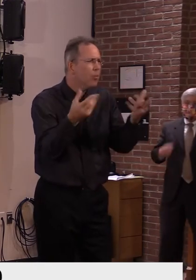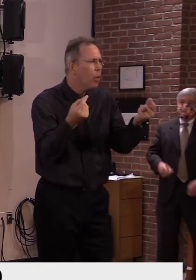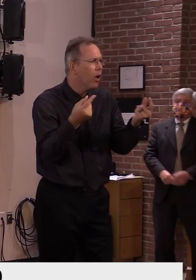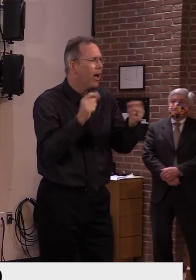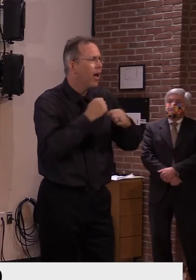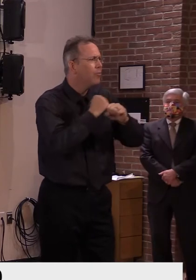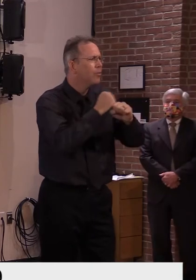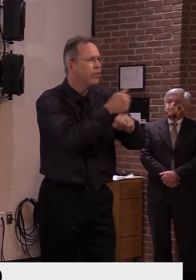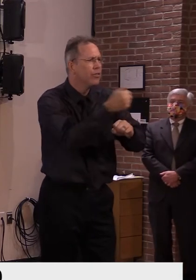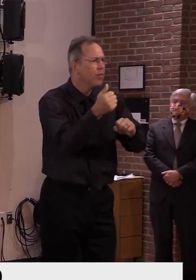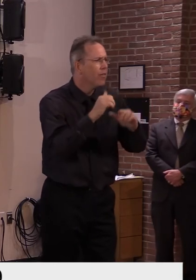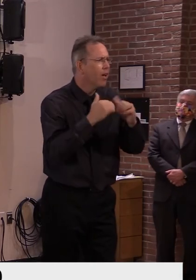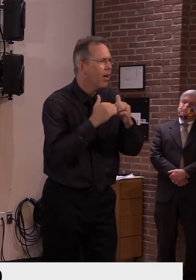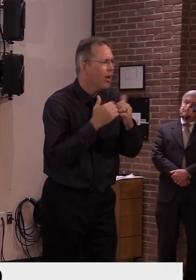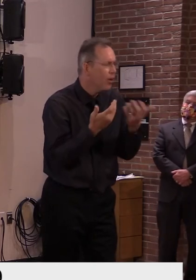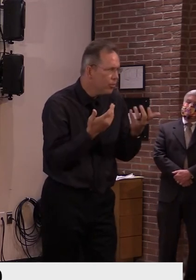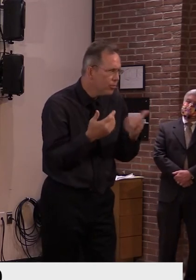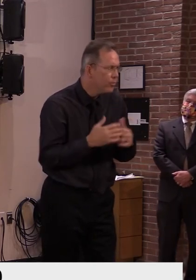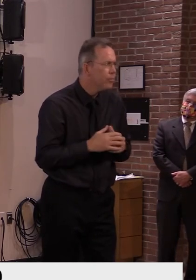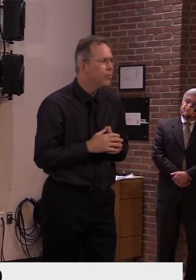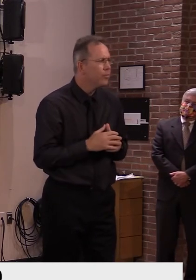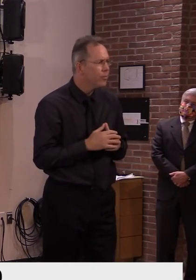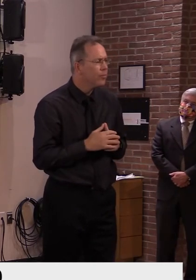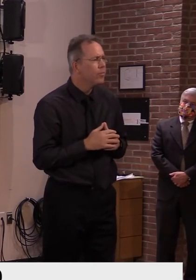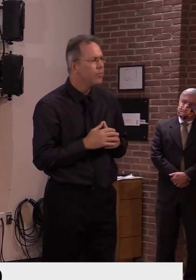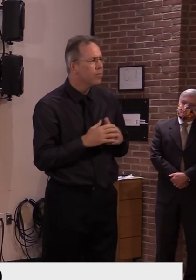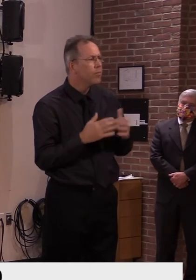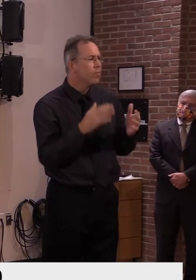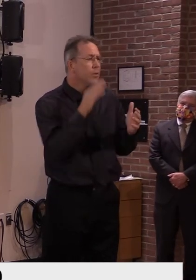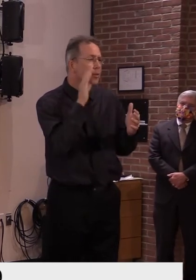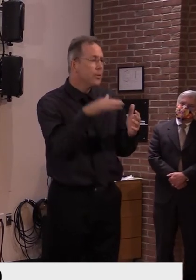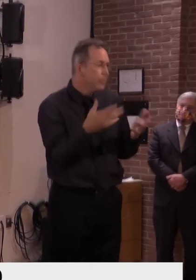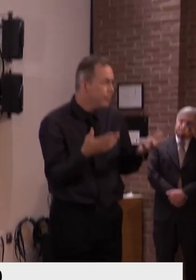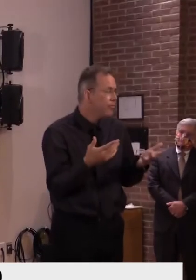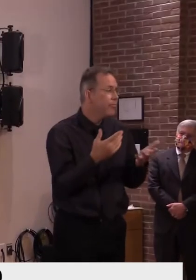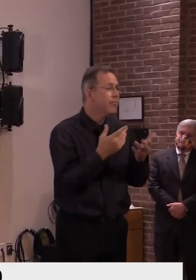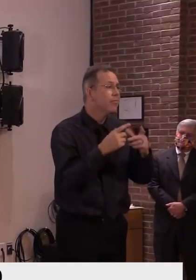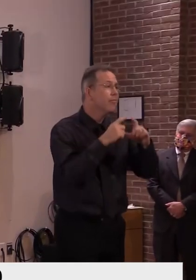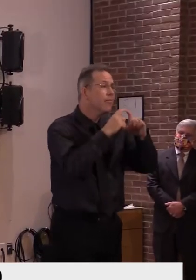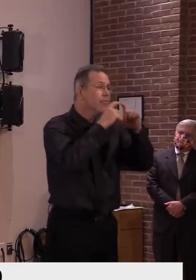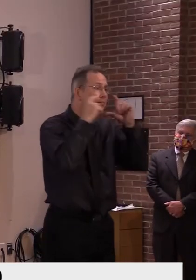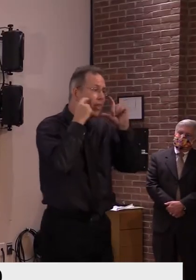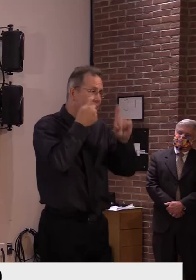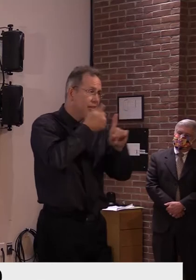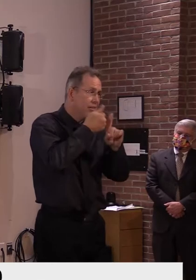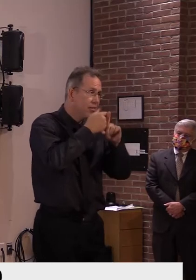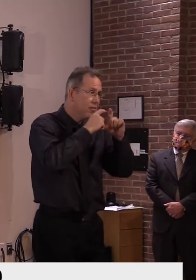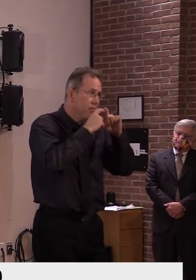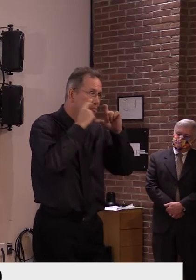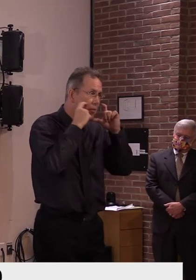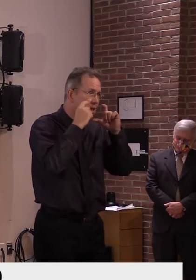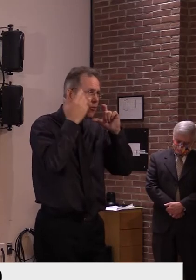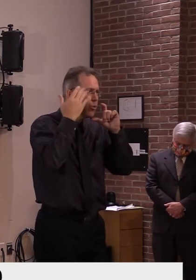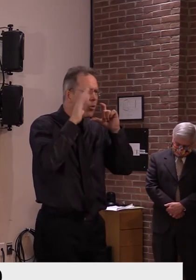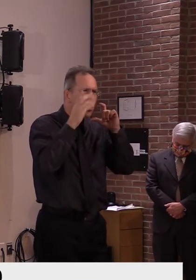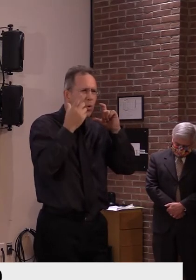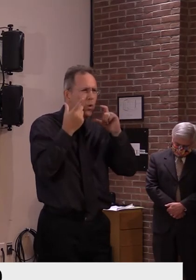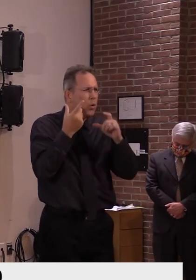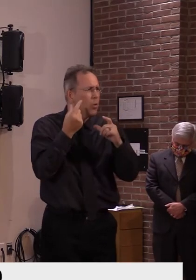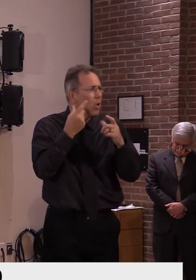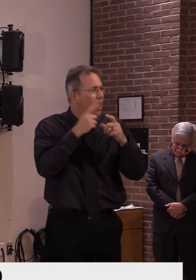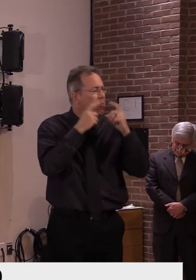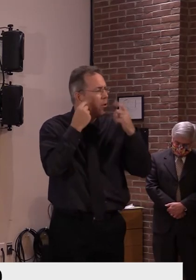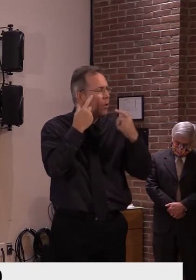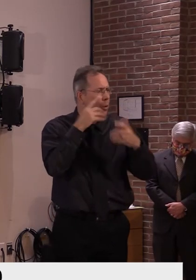the literature on masking has evolved and different than that early point in the